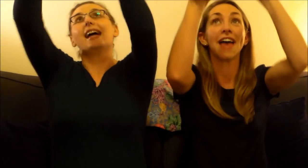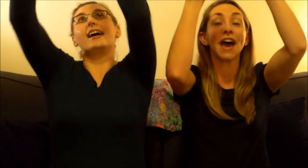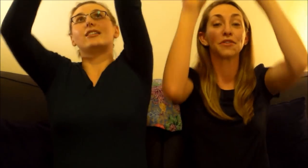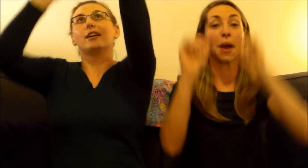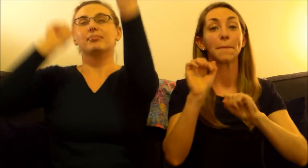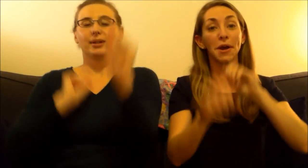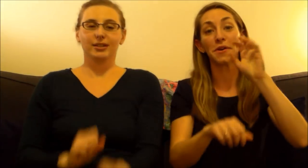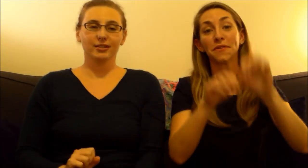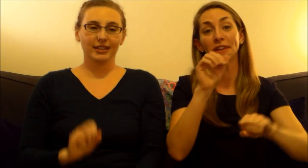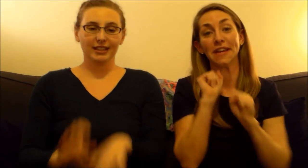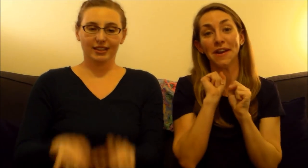ladder up Hurry,